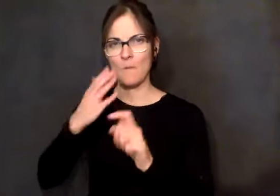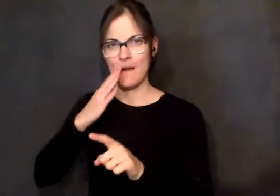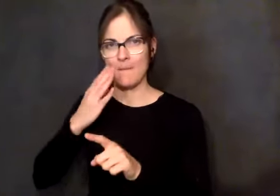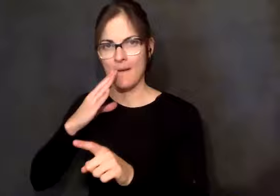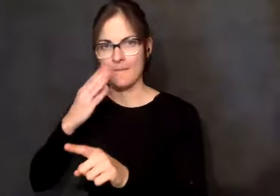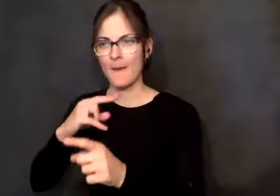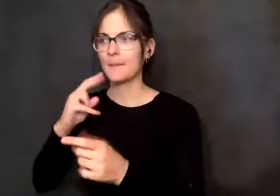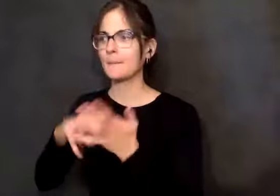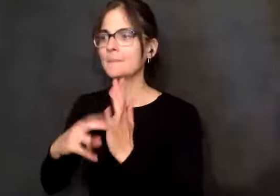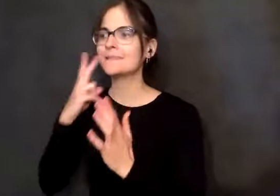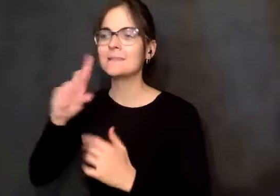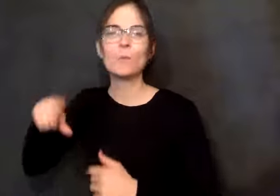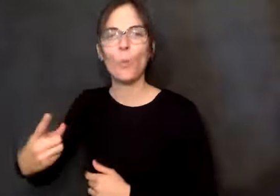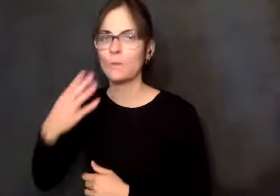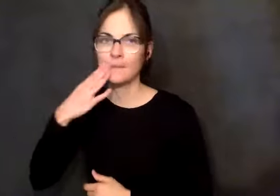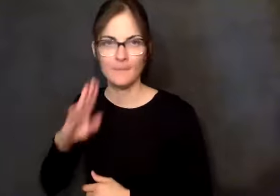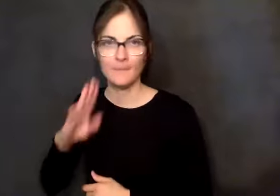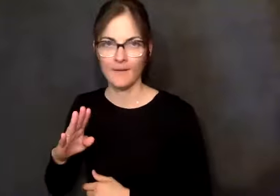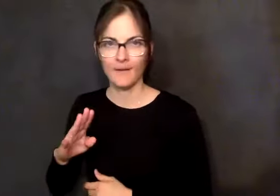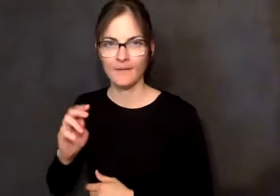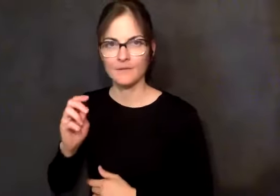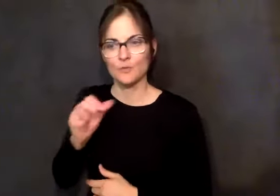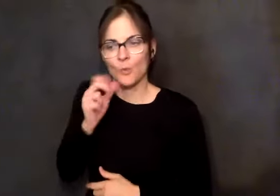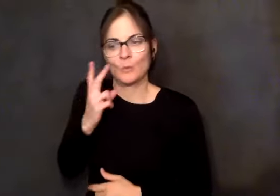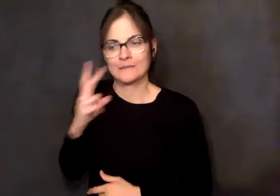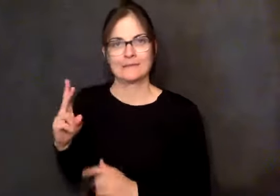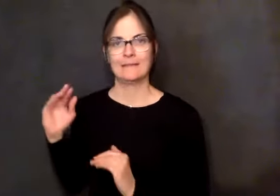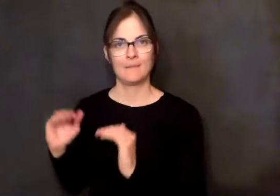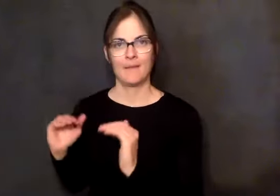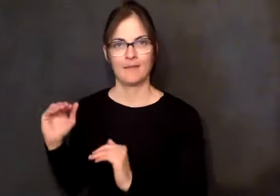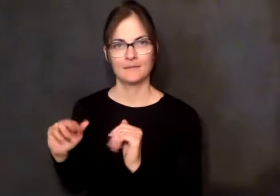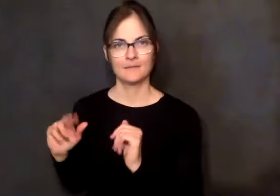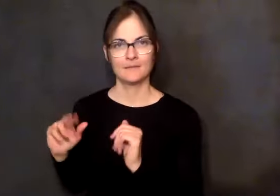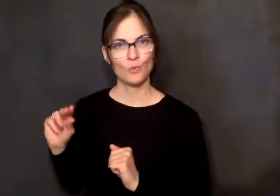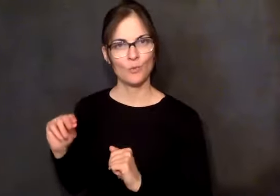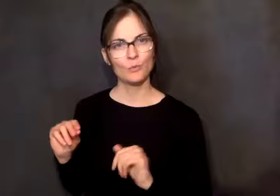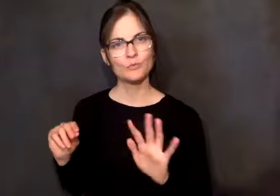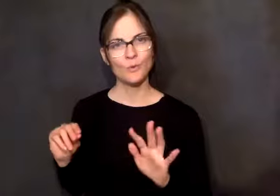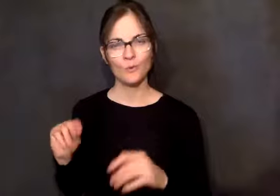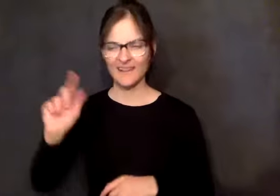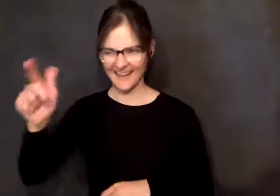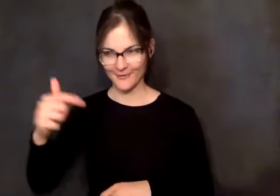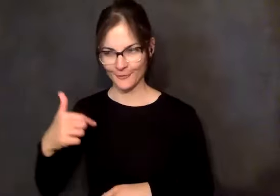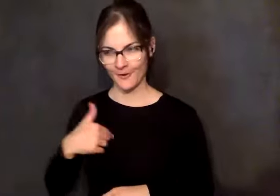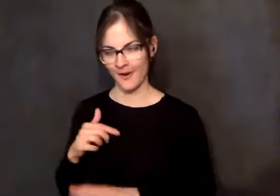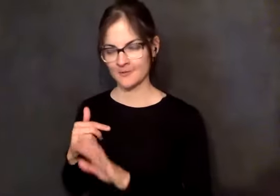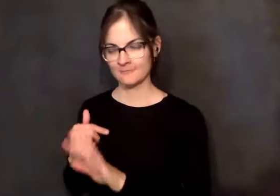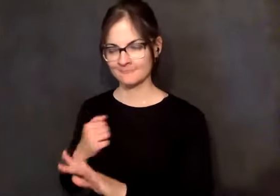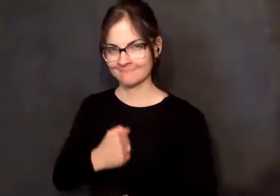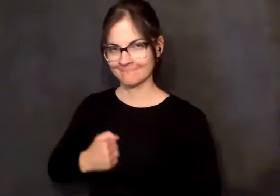two rooms. And I went to my room. And I called that I confessed what I had done. And I said, yes, I know. There's going to be a big amends